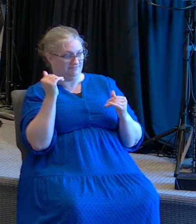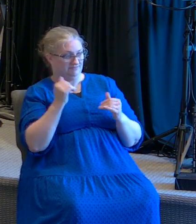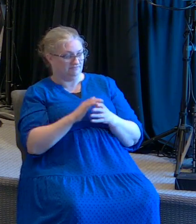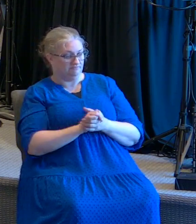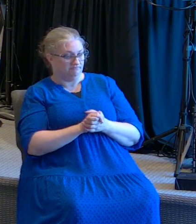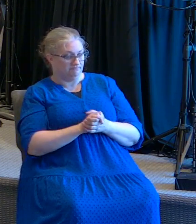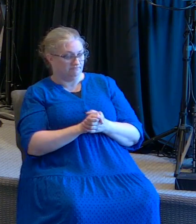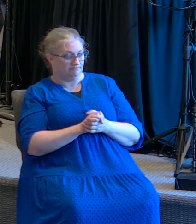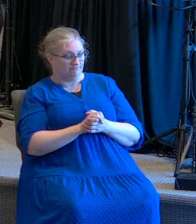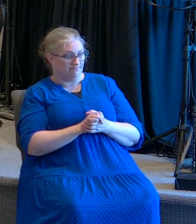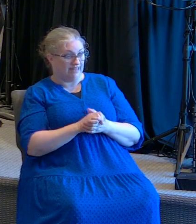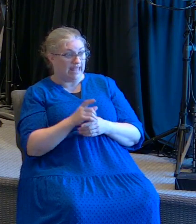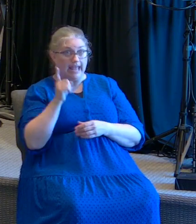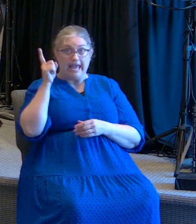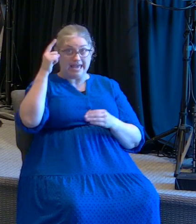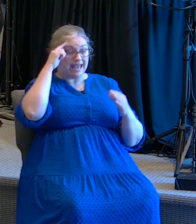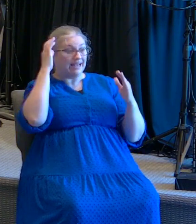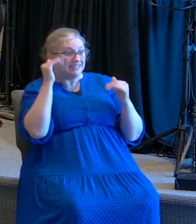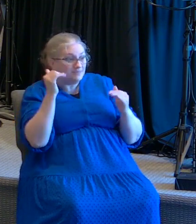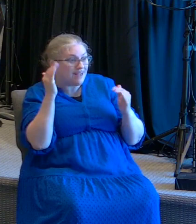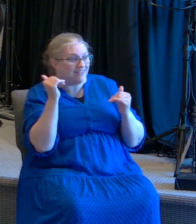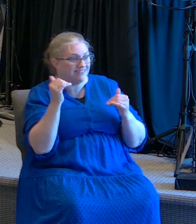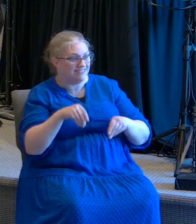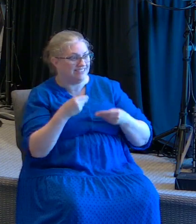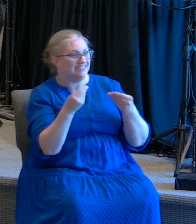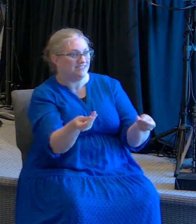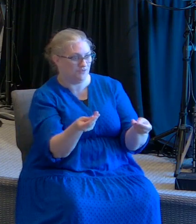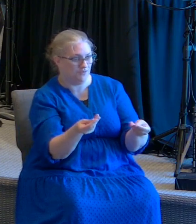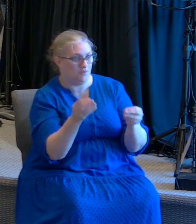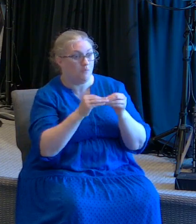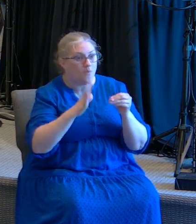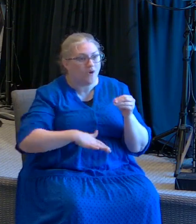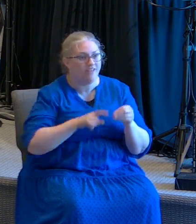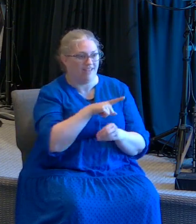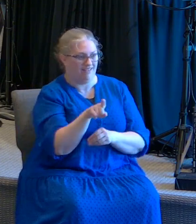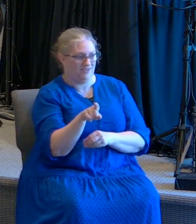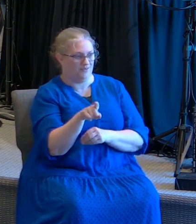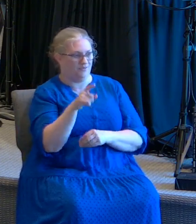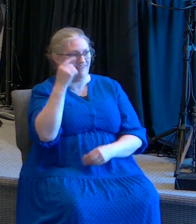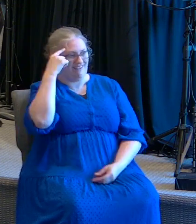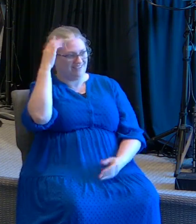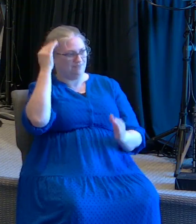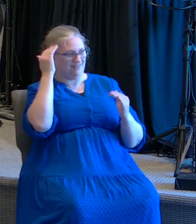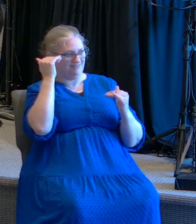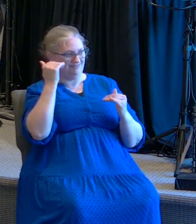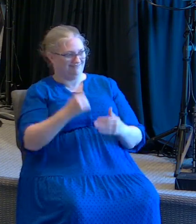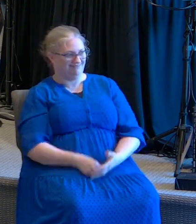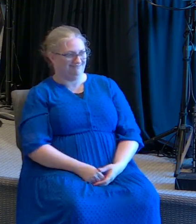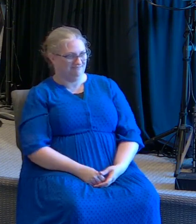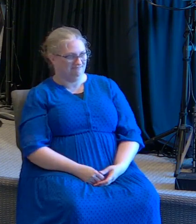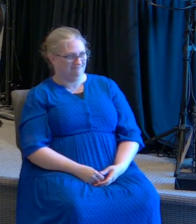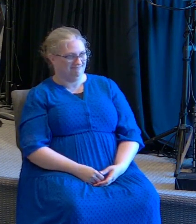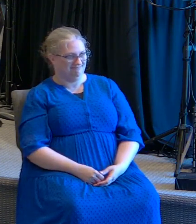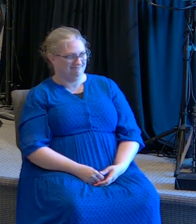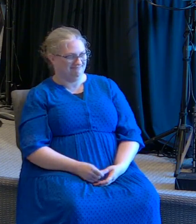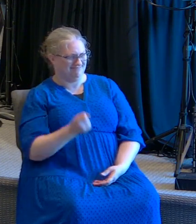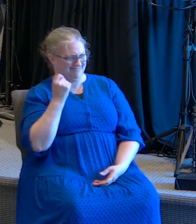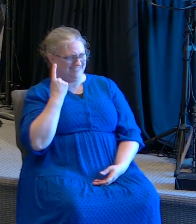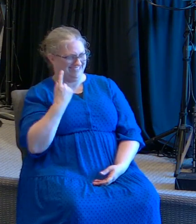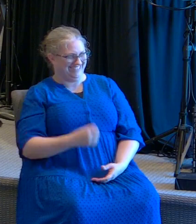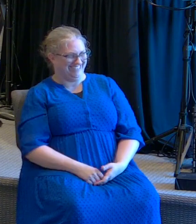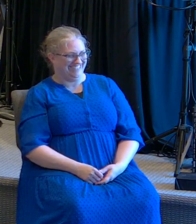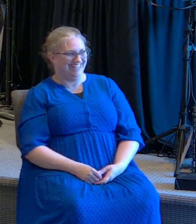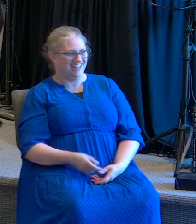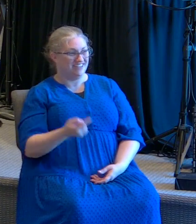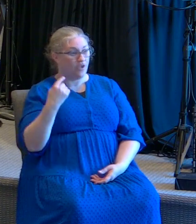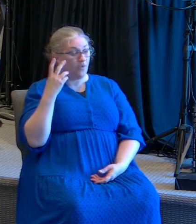esperamos. He expects to give us more than we expect. Él está en la expectativa de darnos más de lo que esperamos nosotros. Because